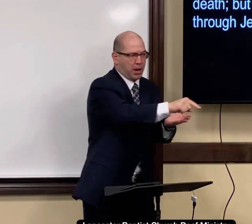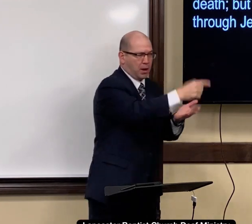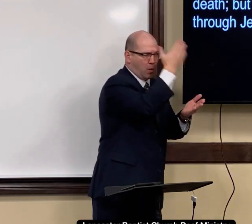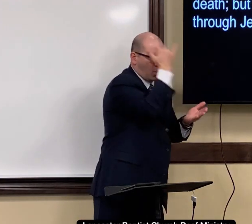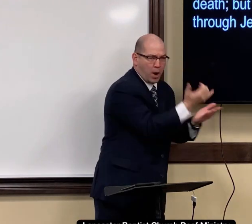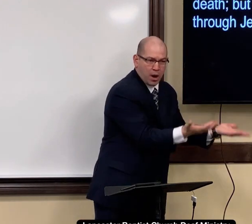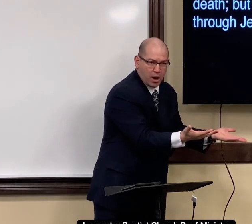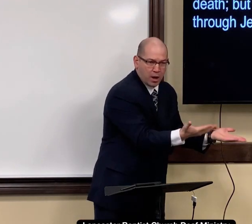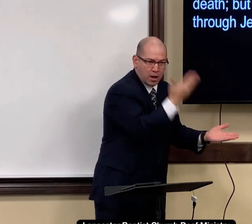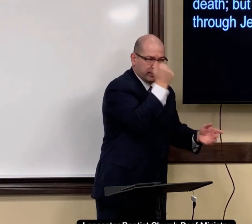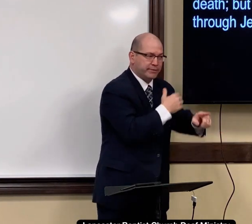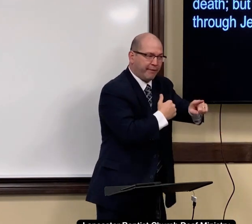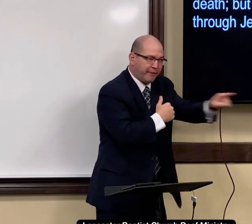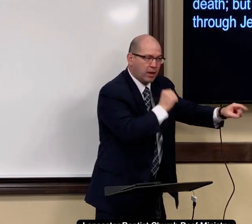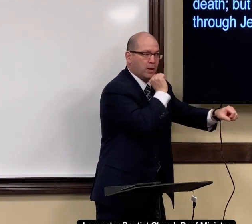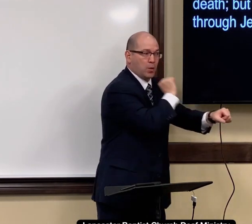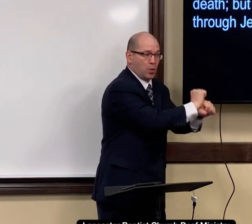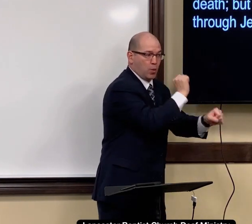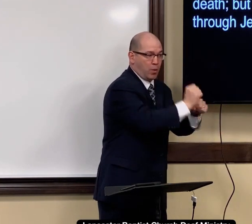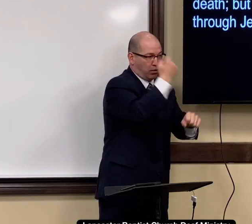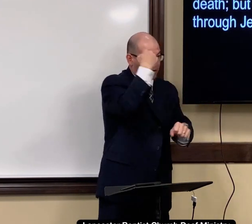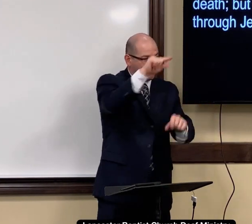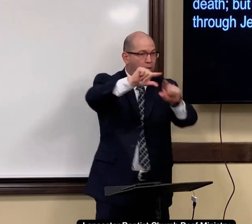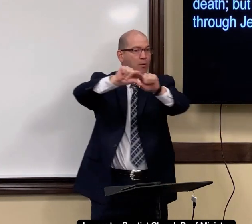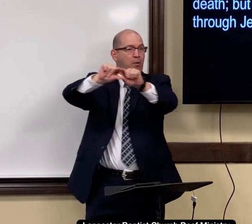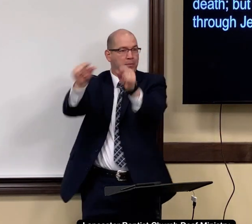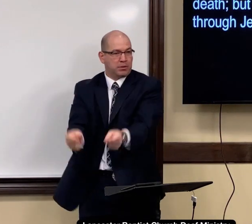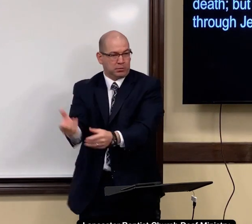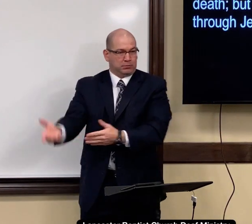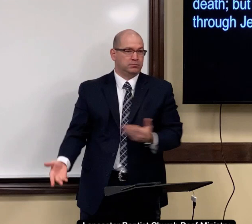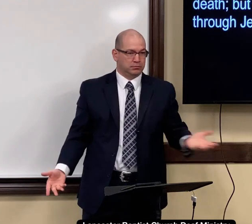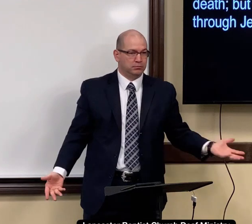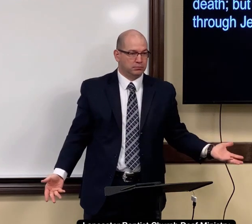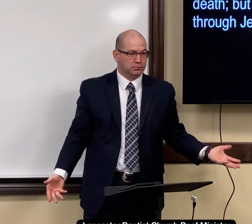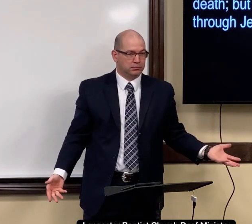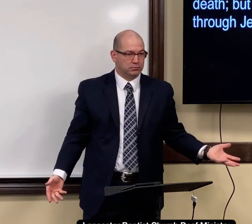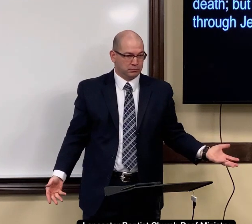McDonald's will pay them because they work for McDonald's.